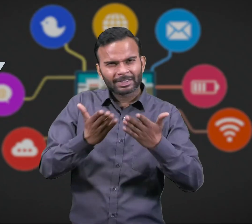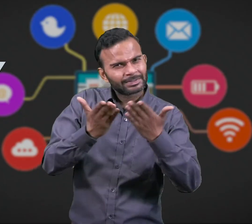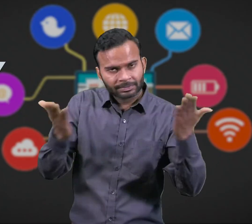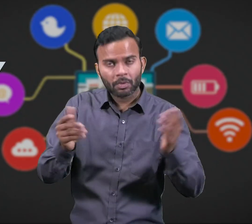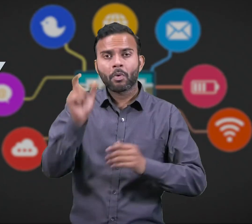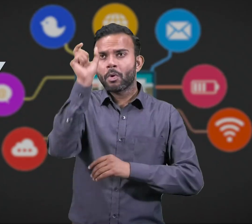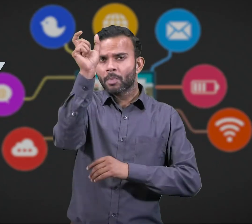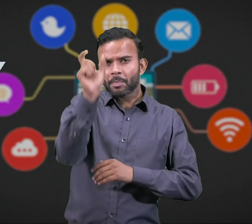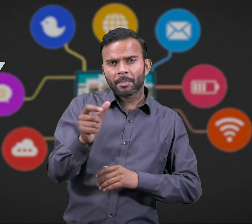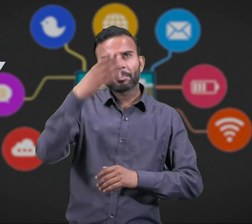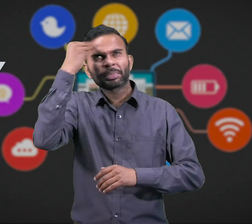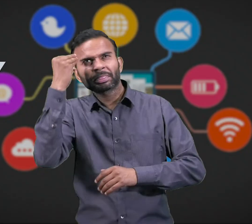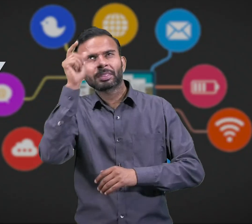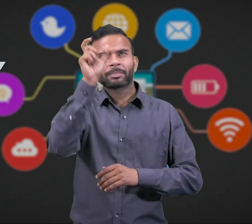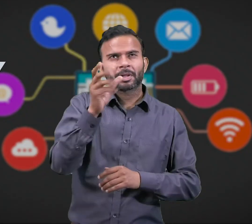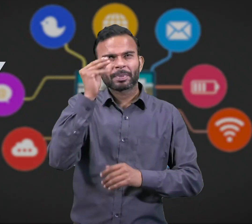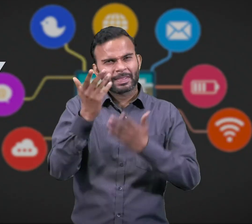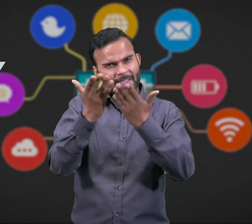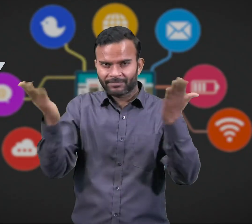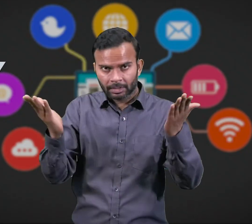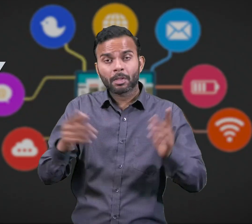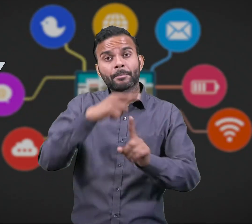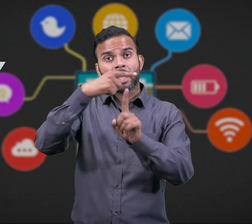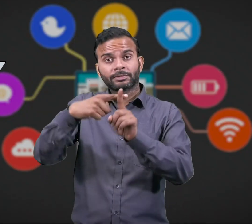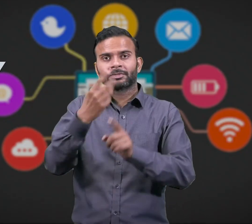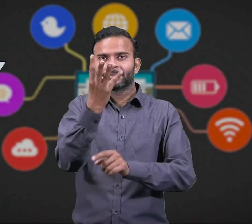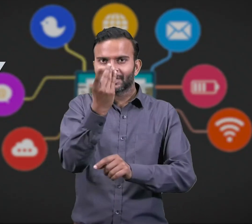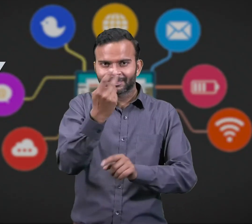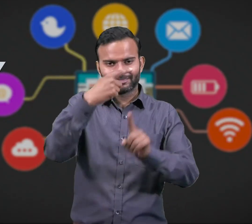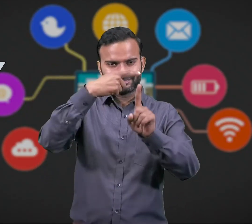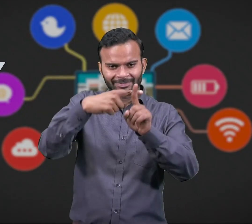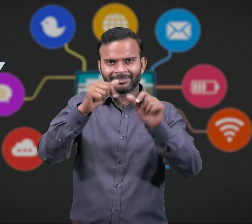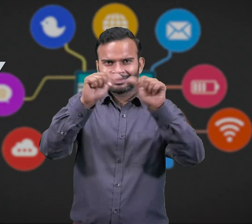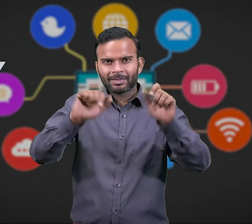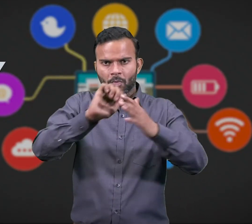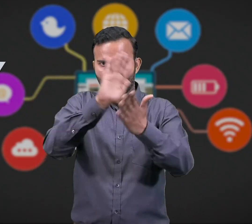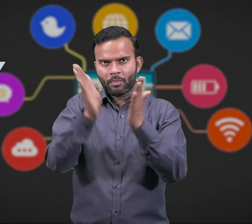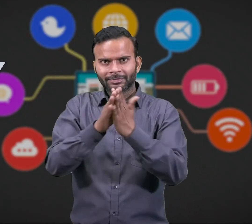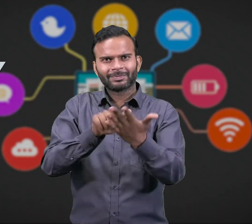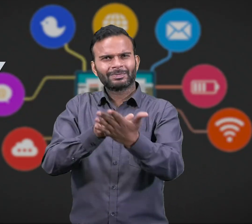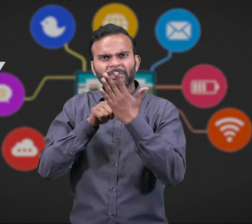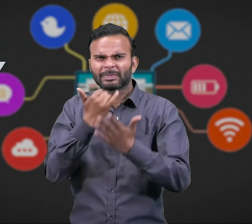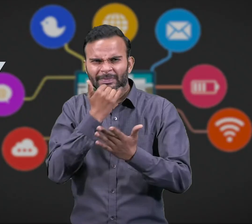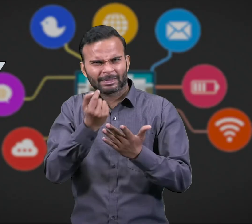errors while writing or misspell the words and find difficulty in changing.